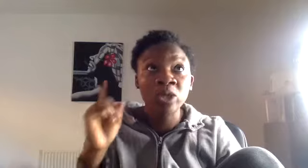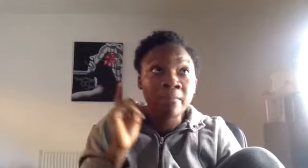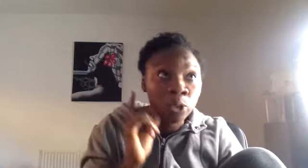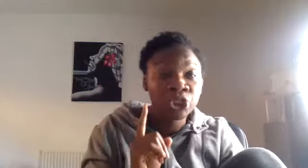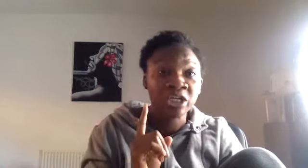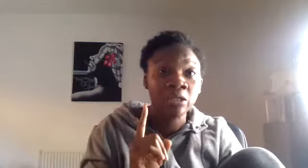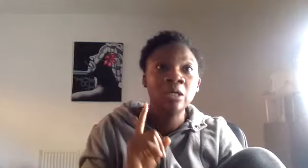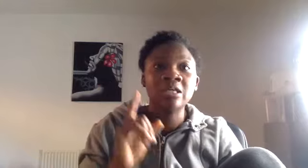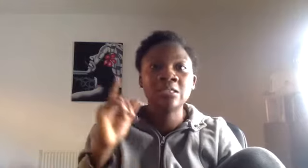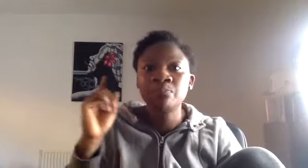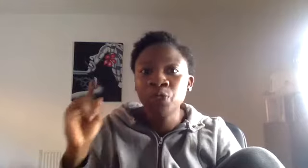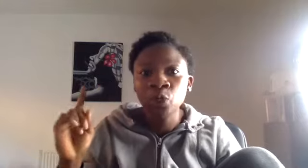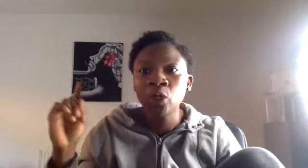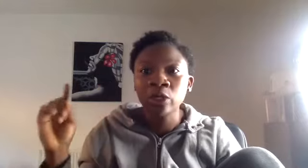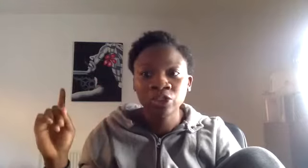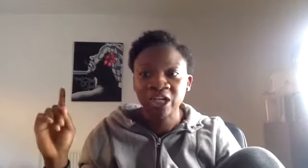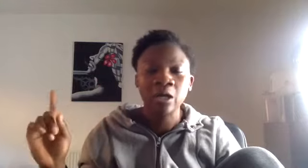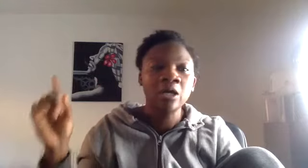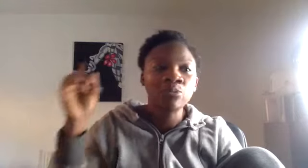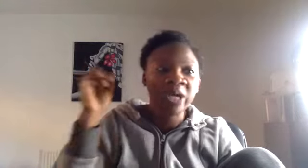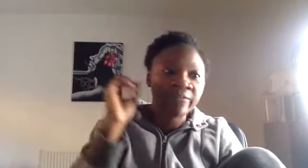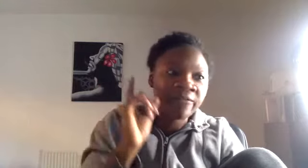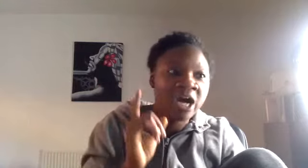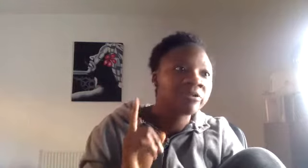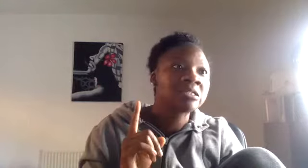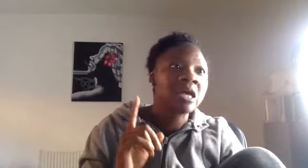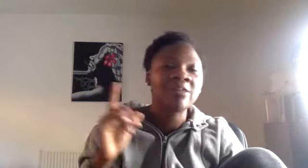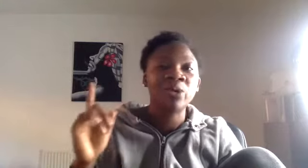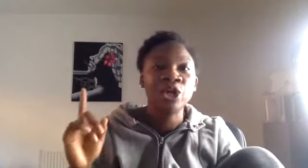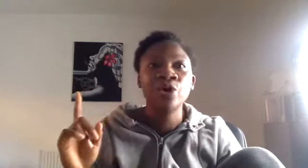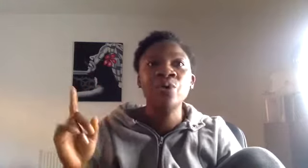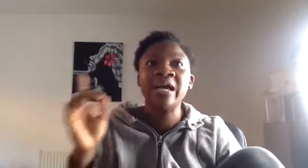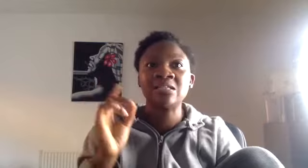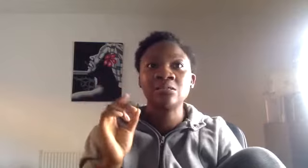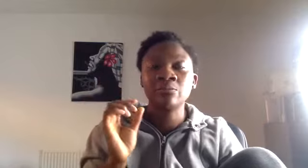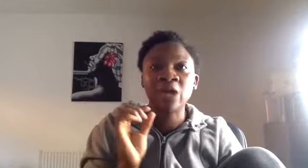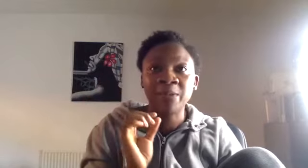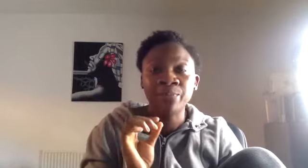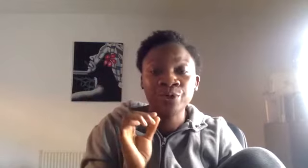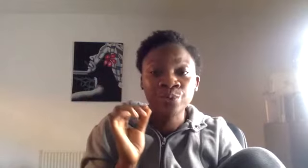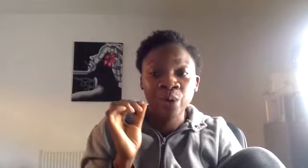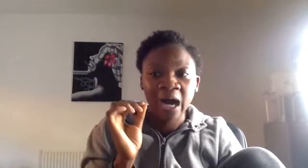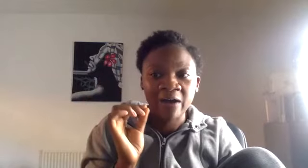emotion. This is pure logic. We have a virus that we know is that people who have